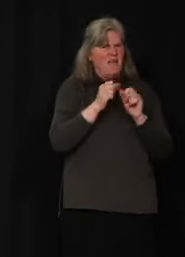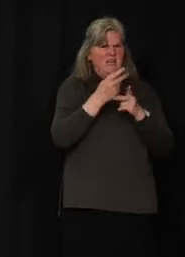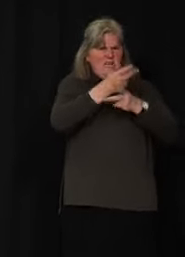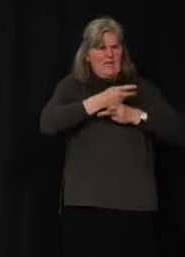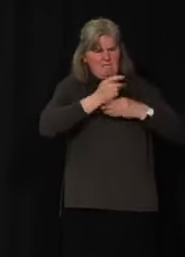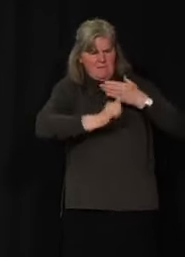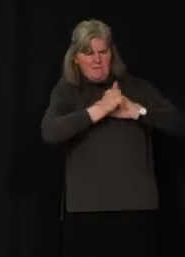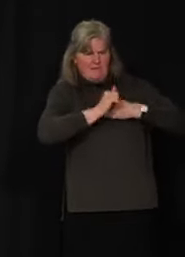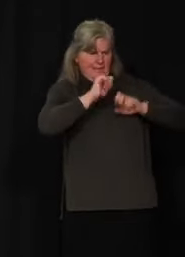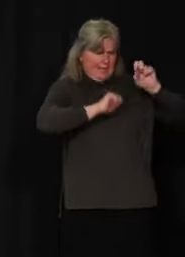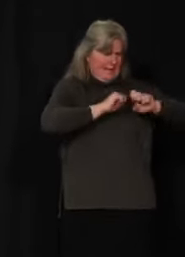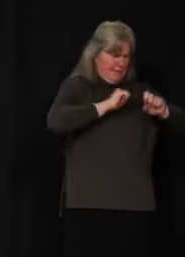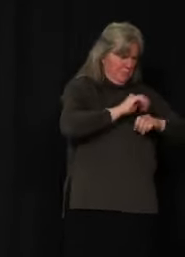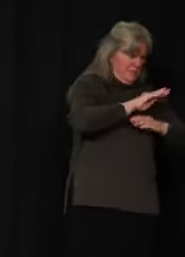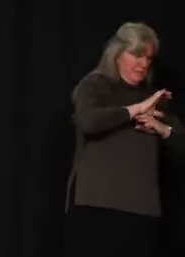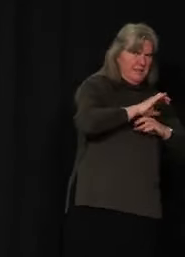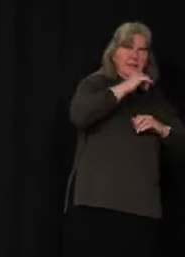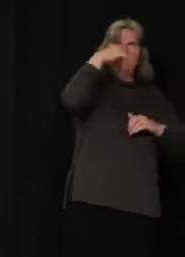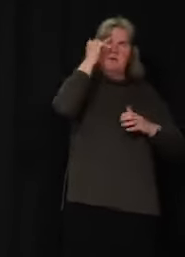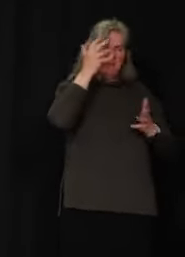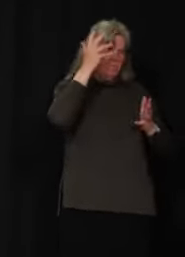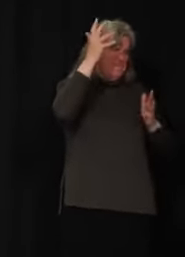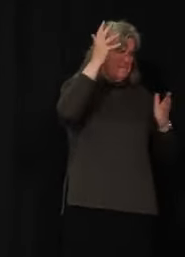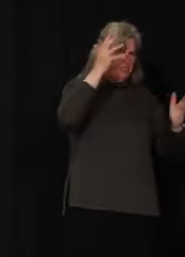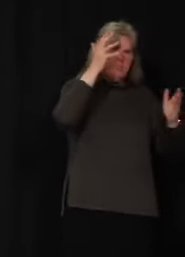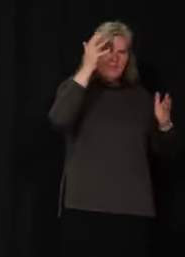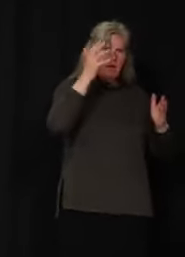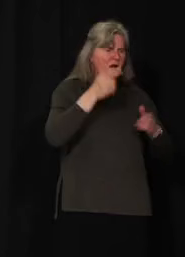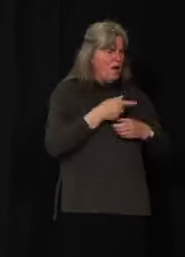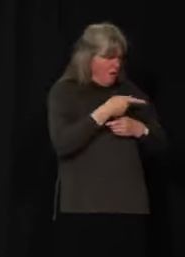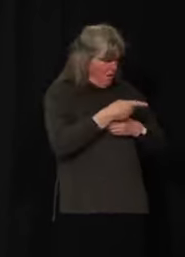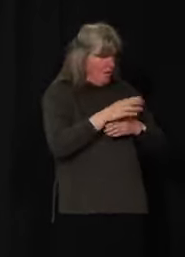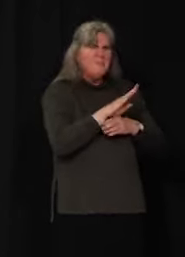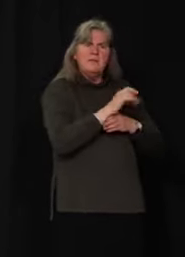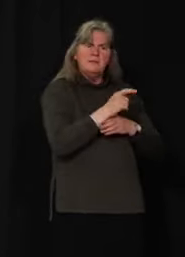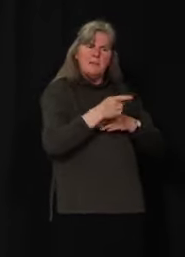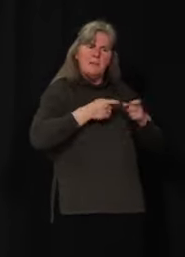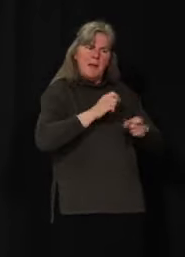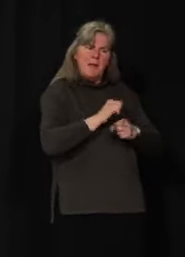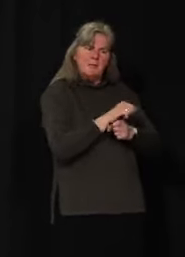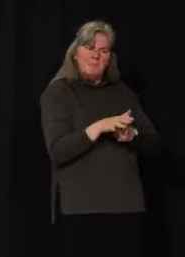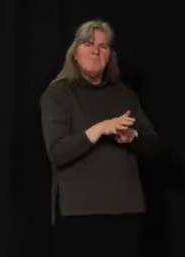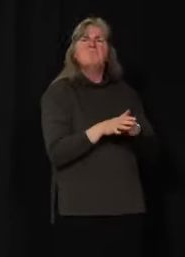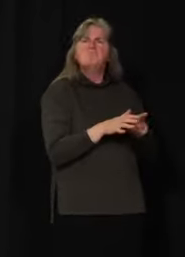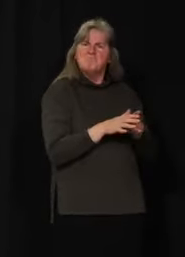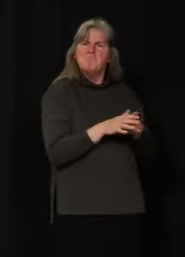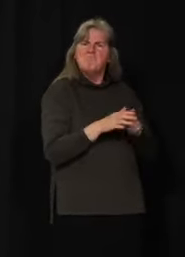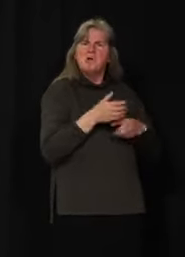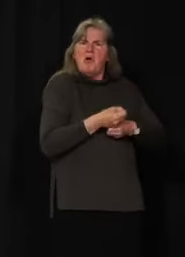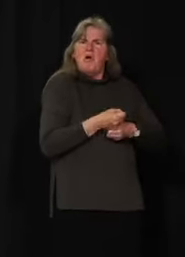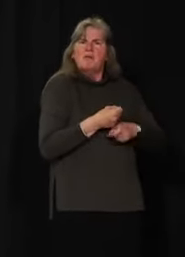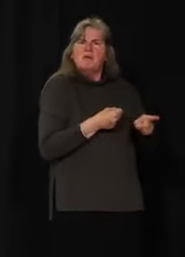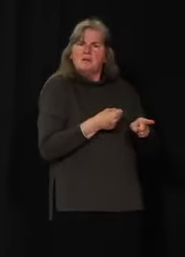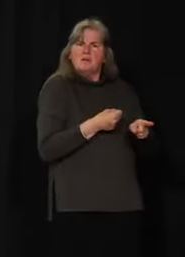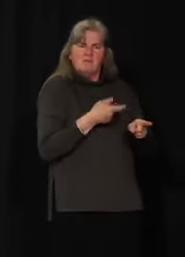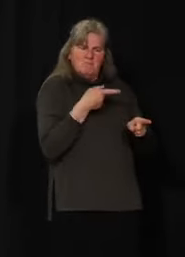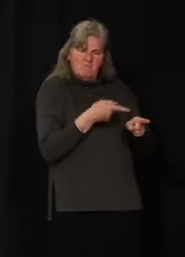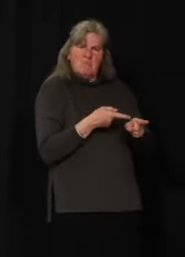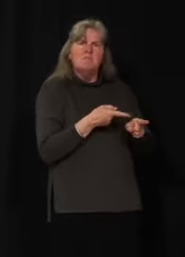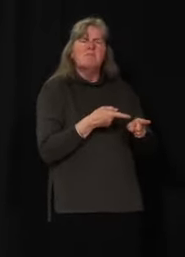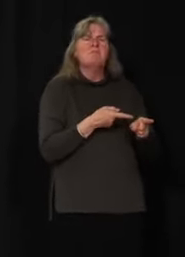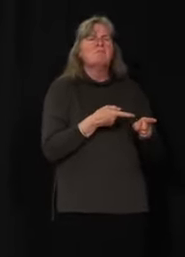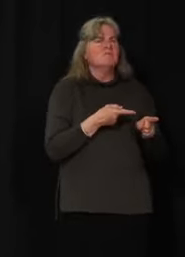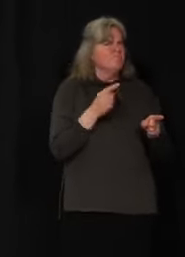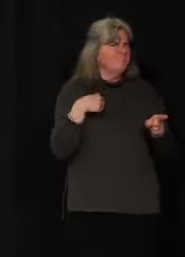assessment, and our confidence in how British Columbia is managing this pandemic. That confidence comes